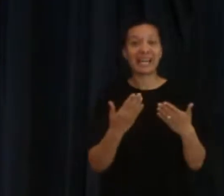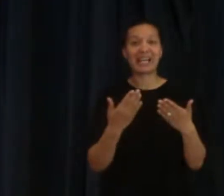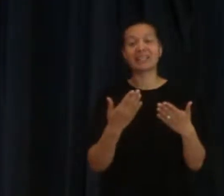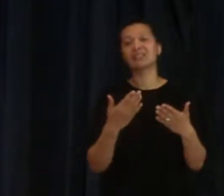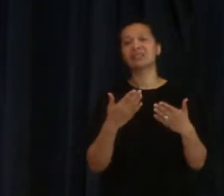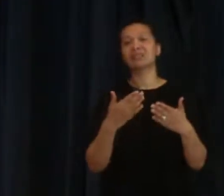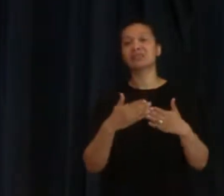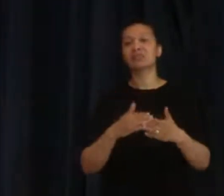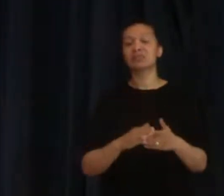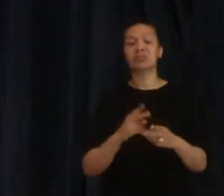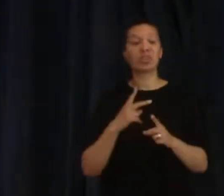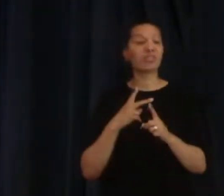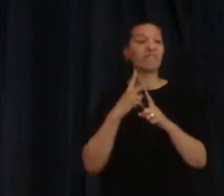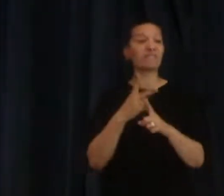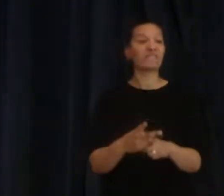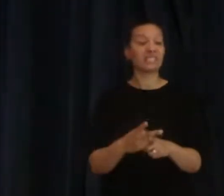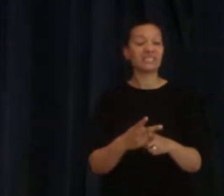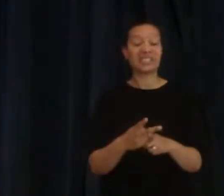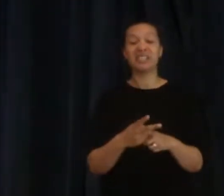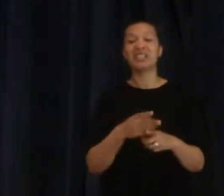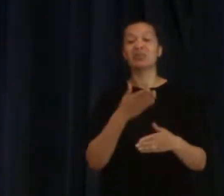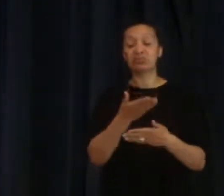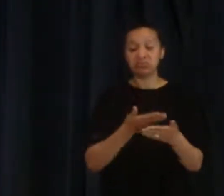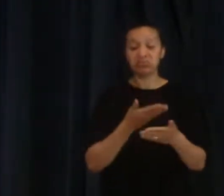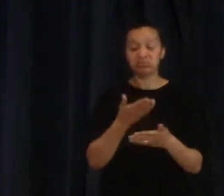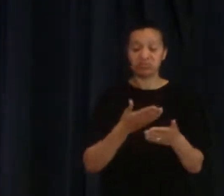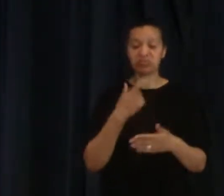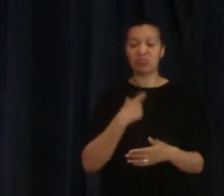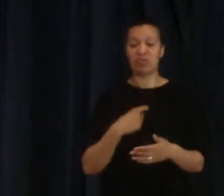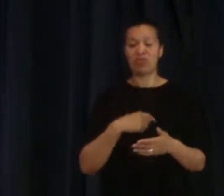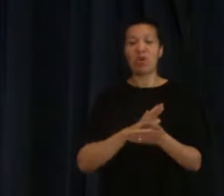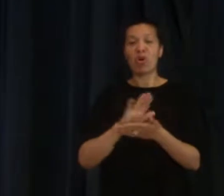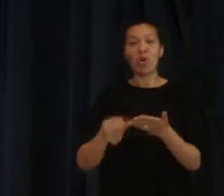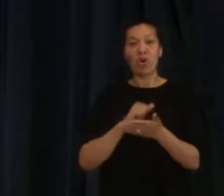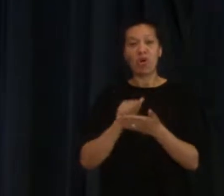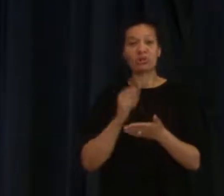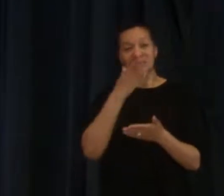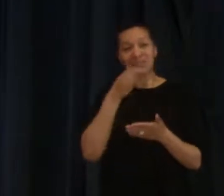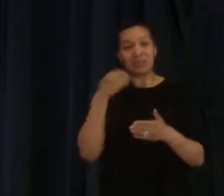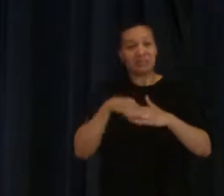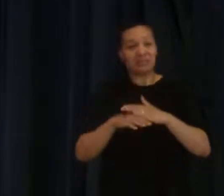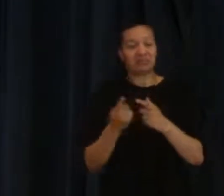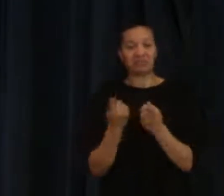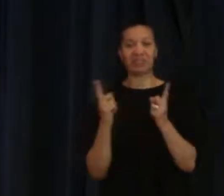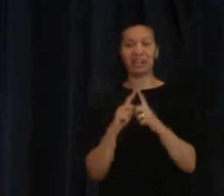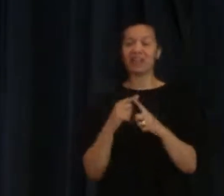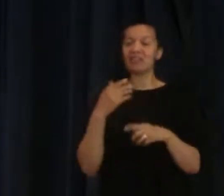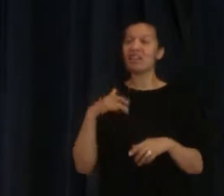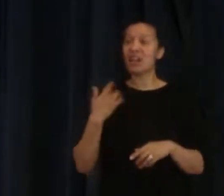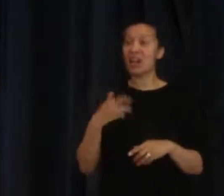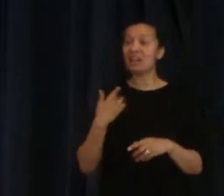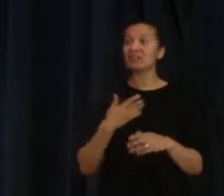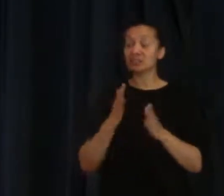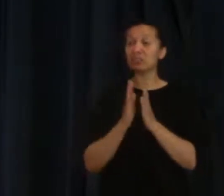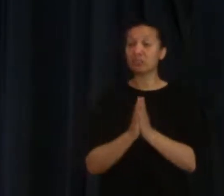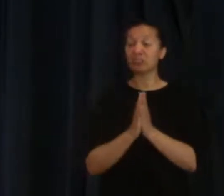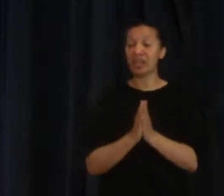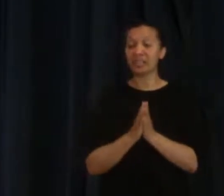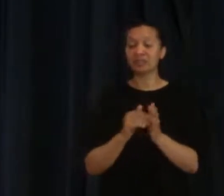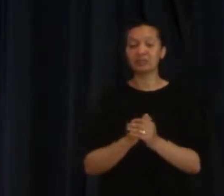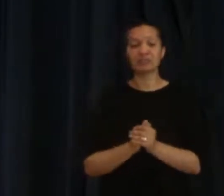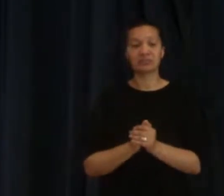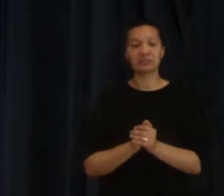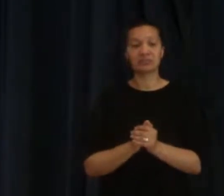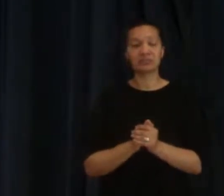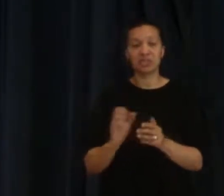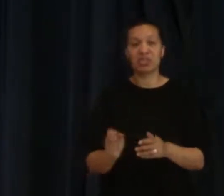together and we talk about the role of the Holy Spirit in our lives and we pray into that. And in the eve it was on a